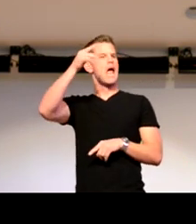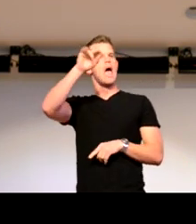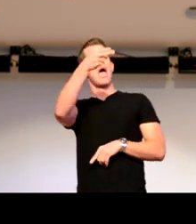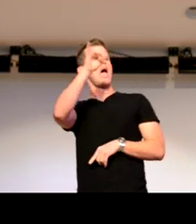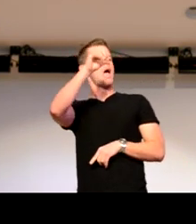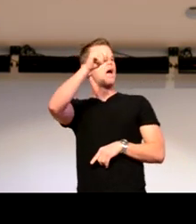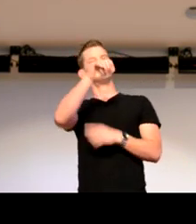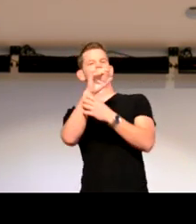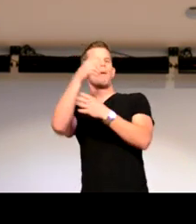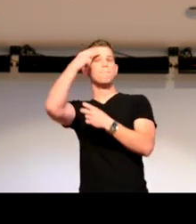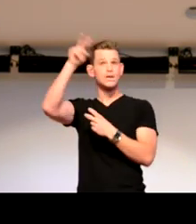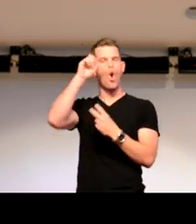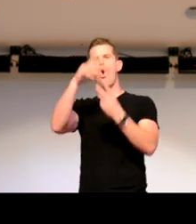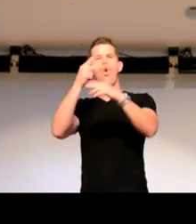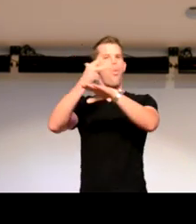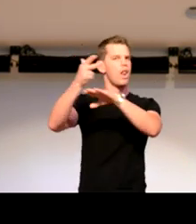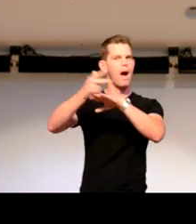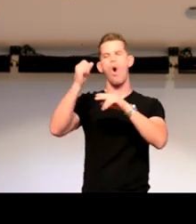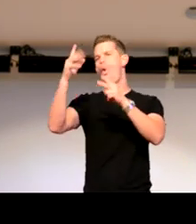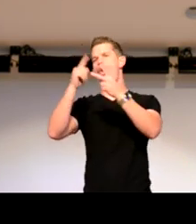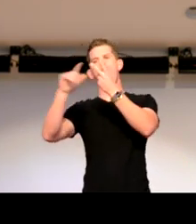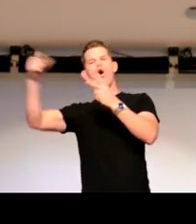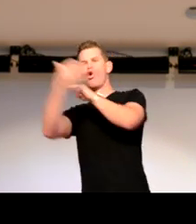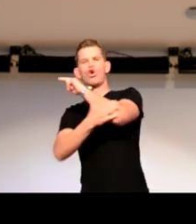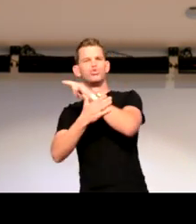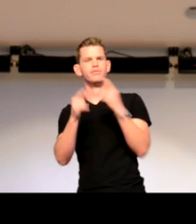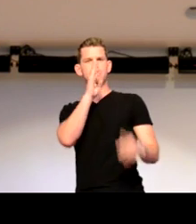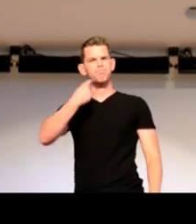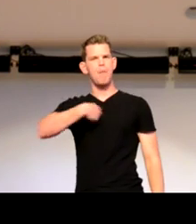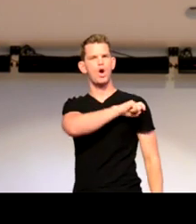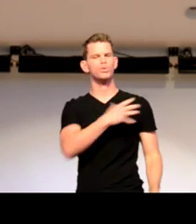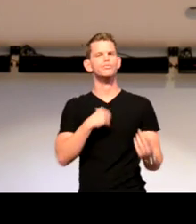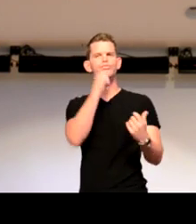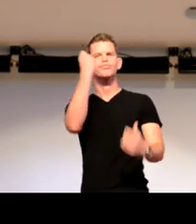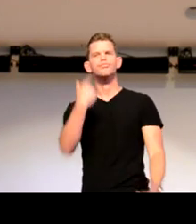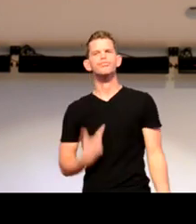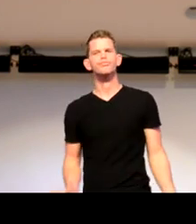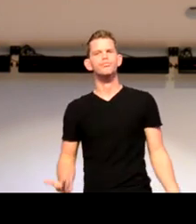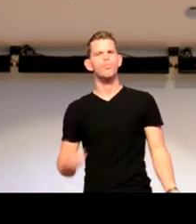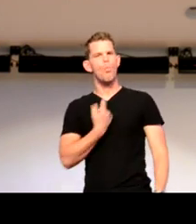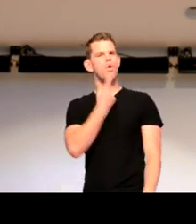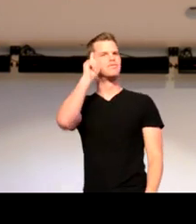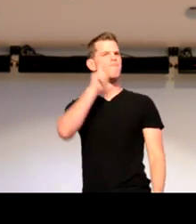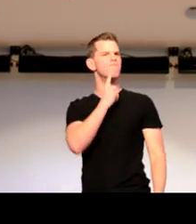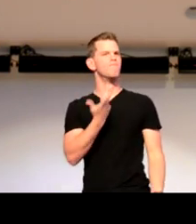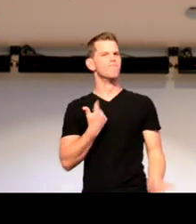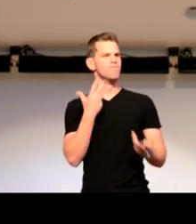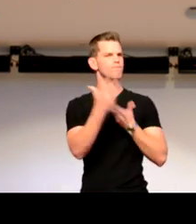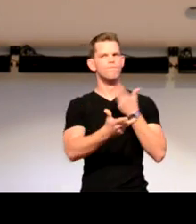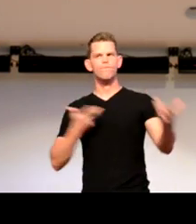Mexico or Guatemala or some other country, and they spoke Spanish, and I didn't understand. I was the only deaf there.